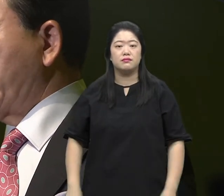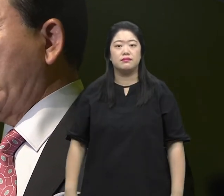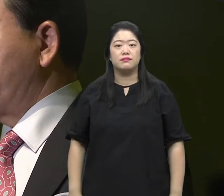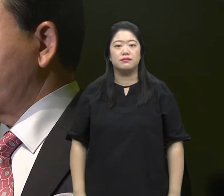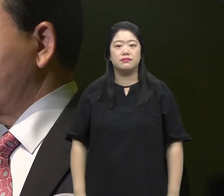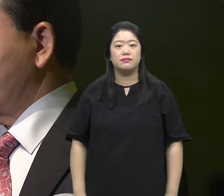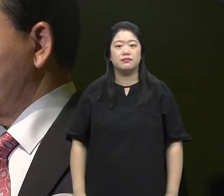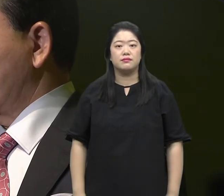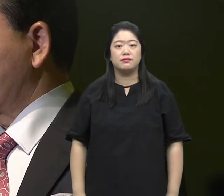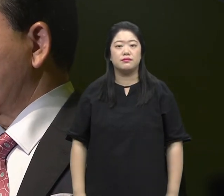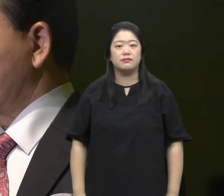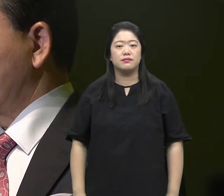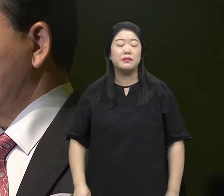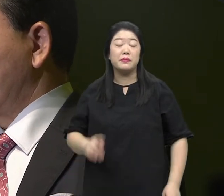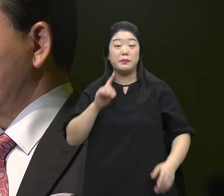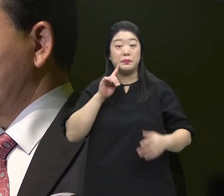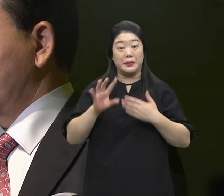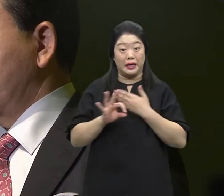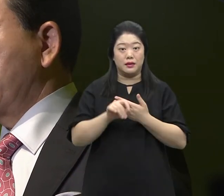You go to school and God is not there.